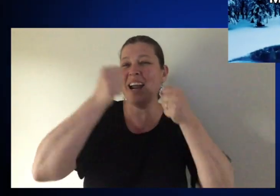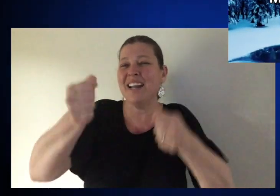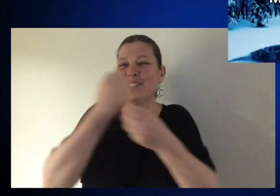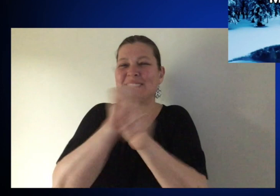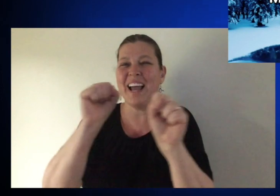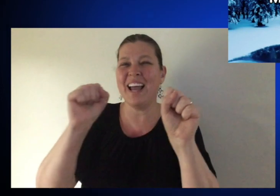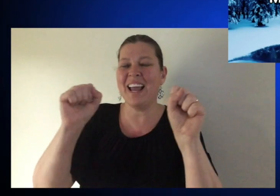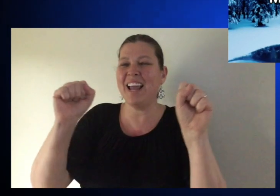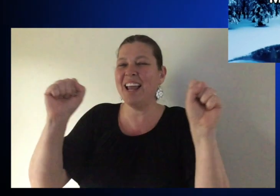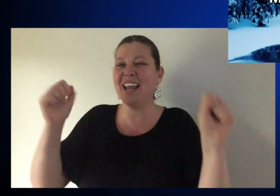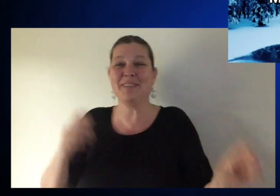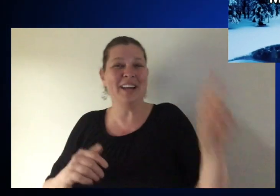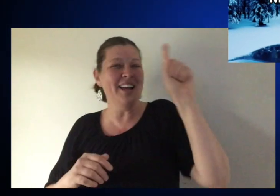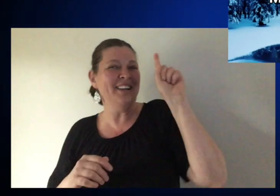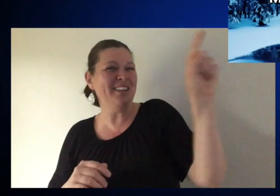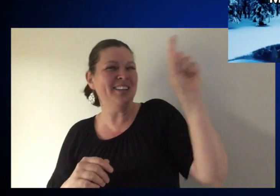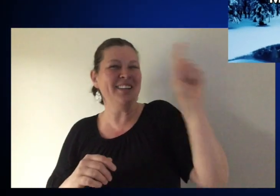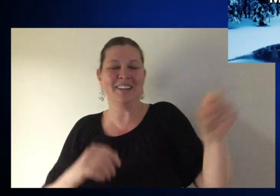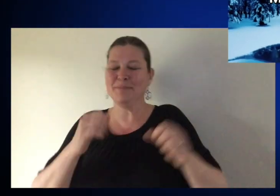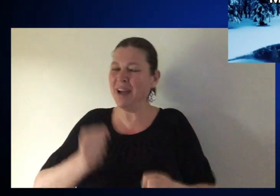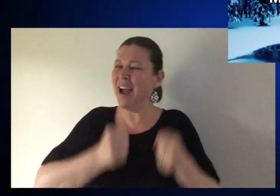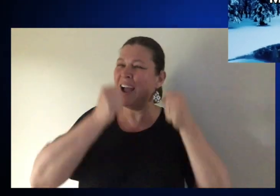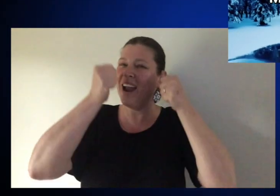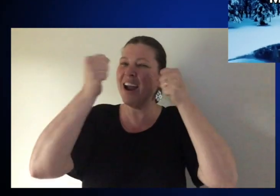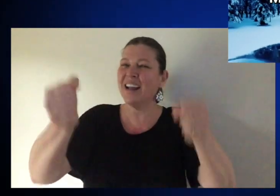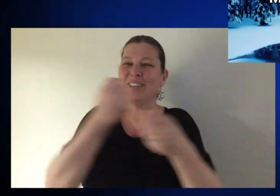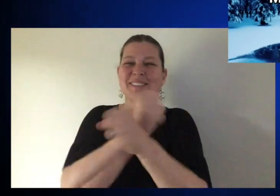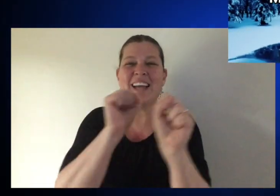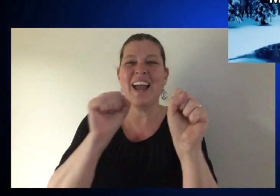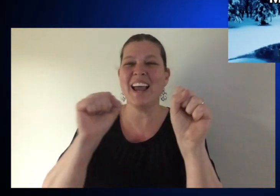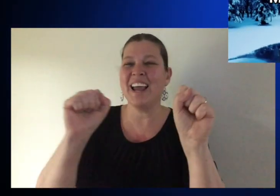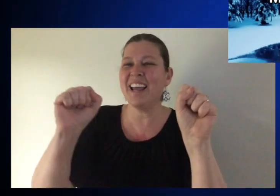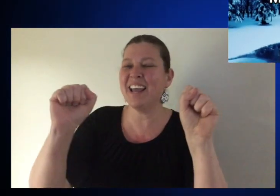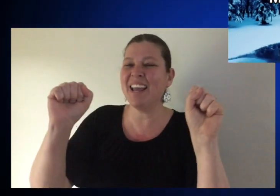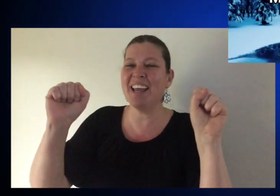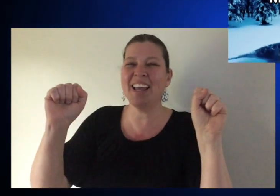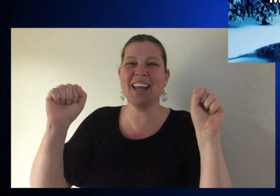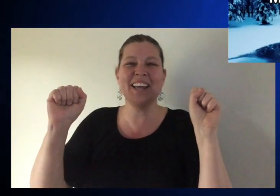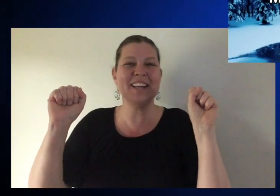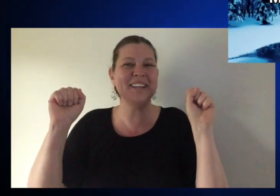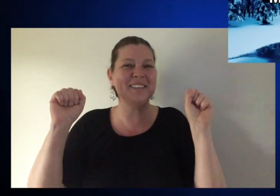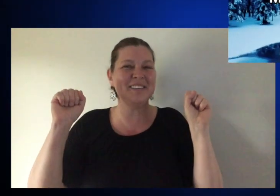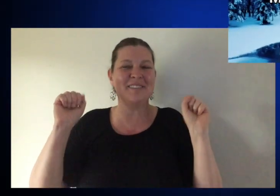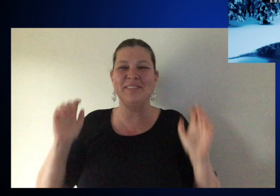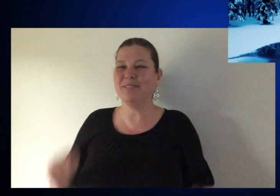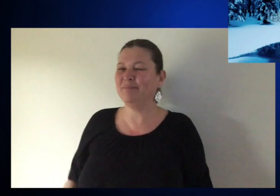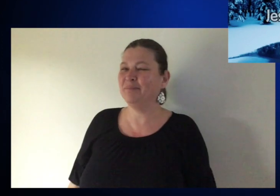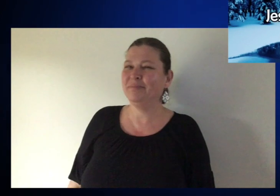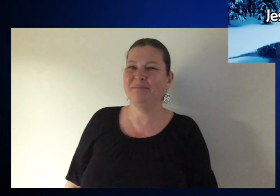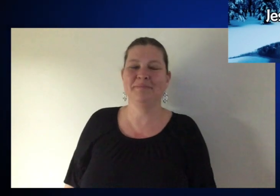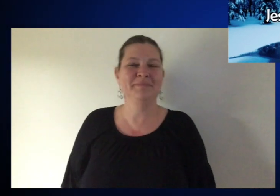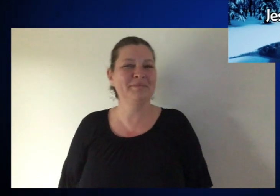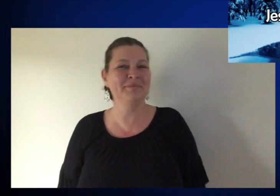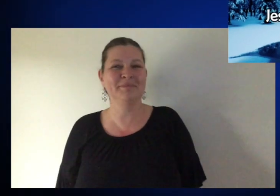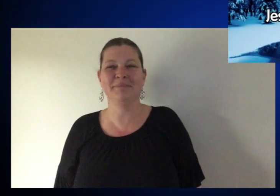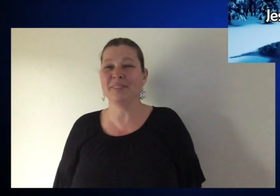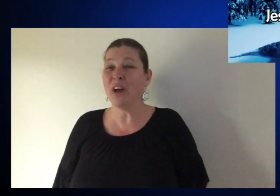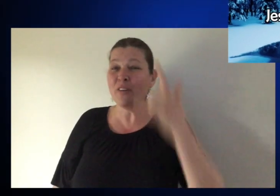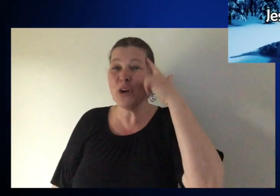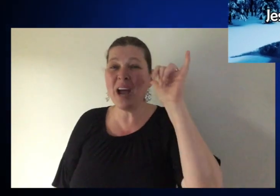My God is mighty to save, He is mighty to save.